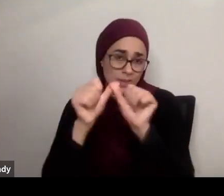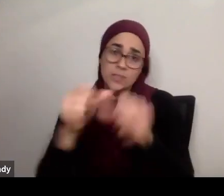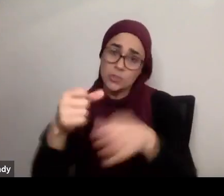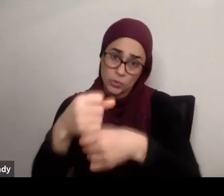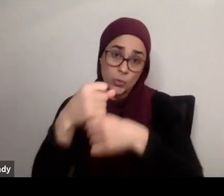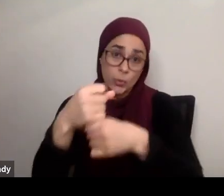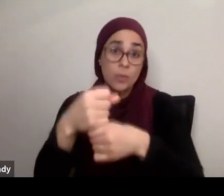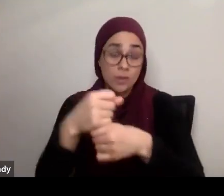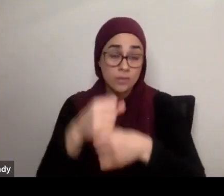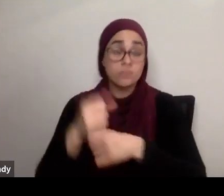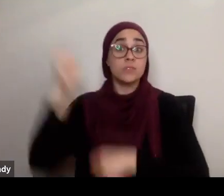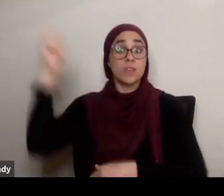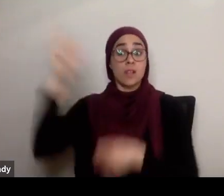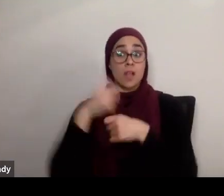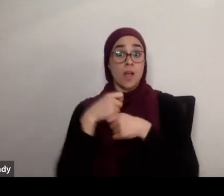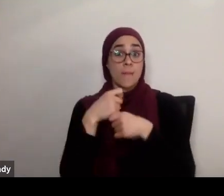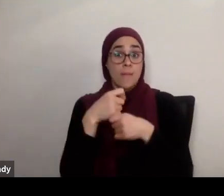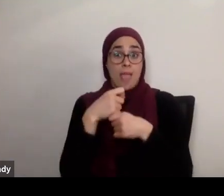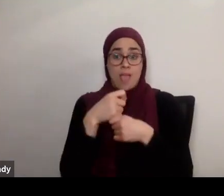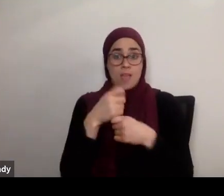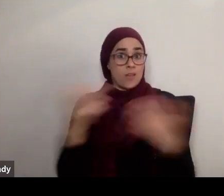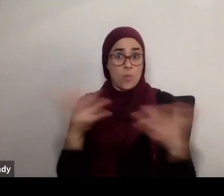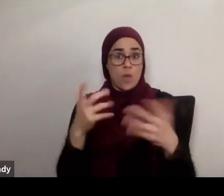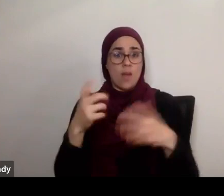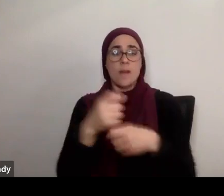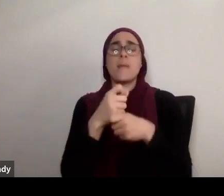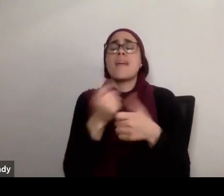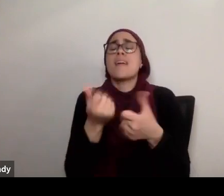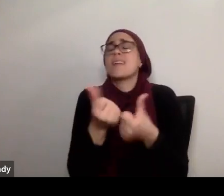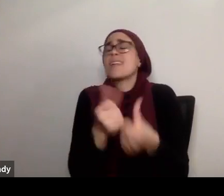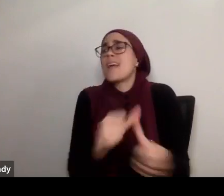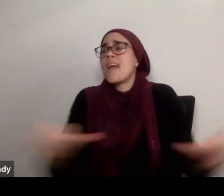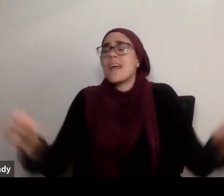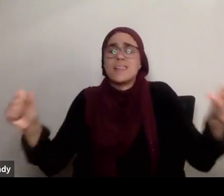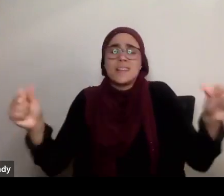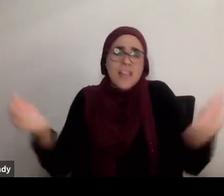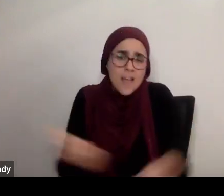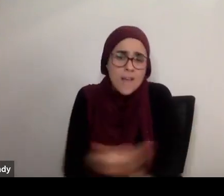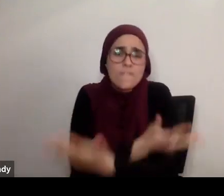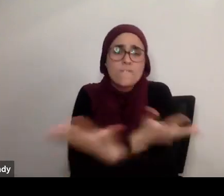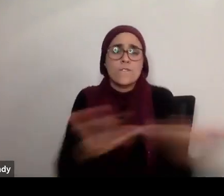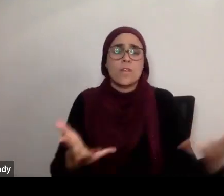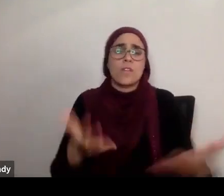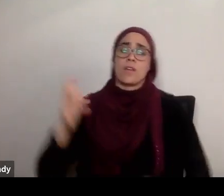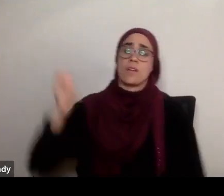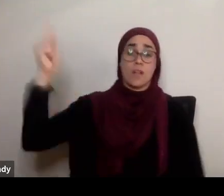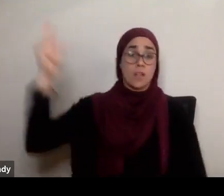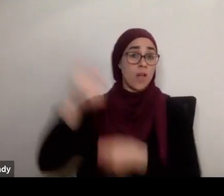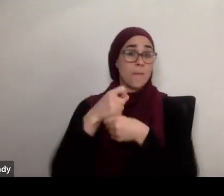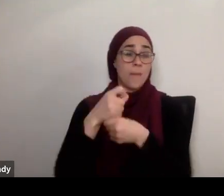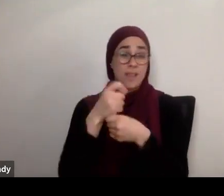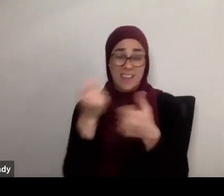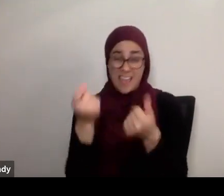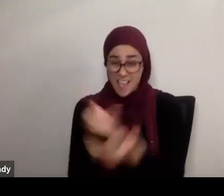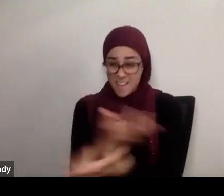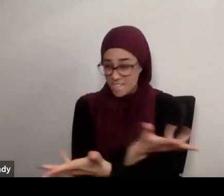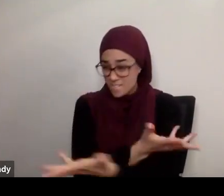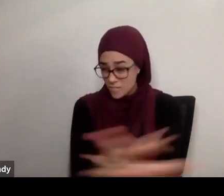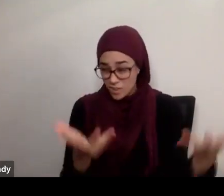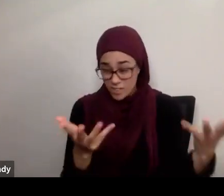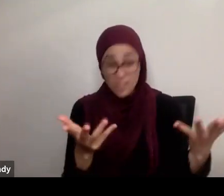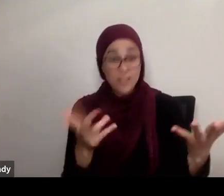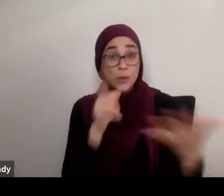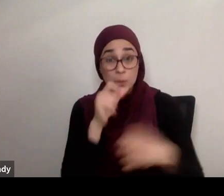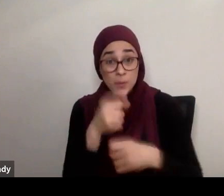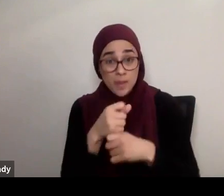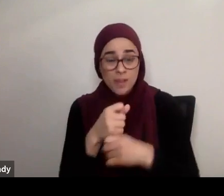Al-Ladhi khalaqa fasawwa. What did He create? He creates anything and everything that is created. All the creation is created by Allah Subh